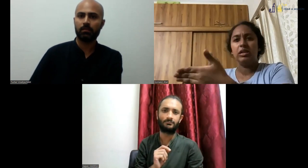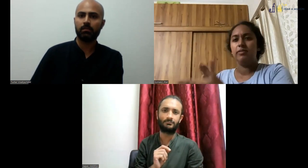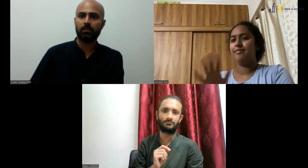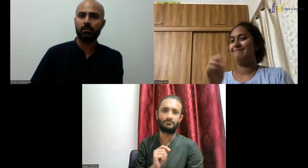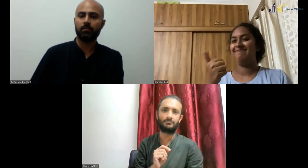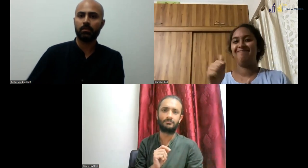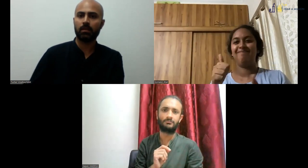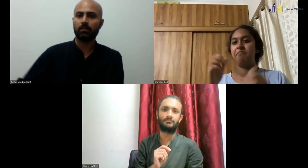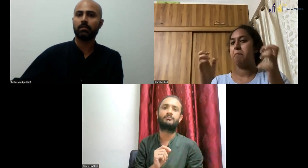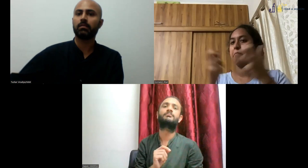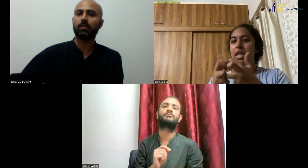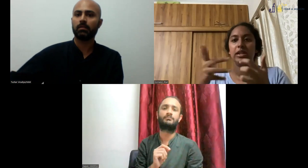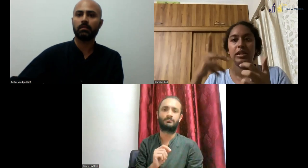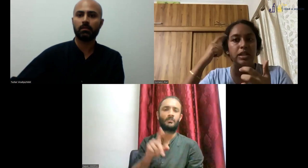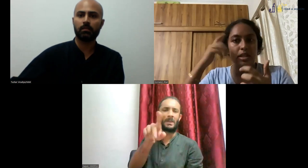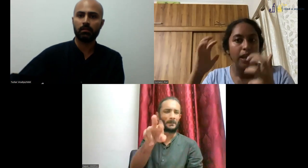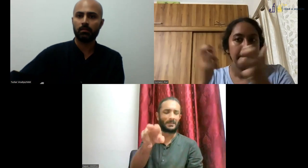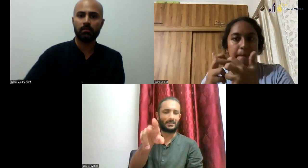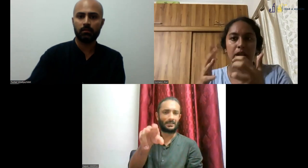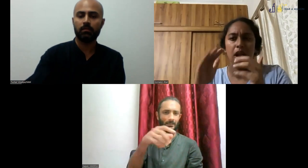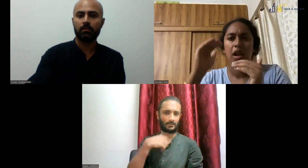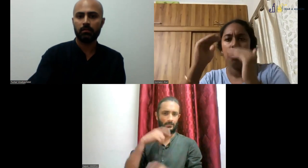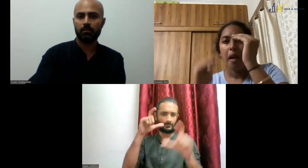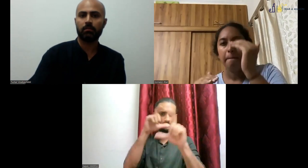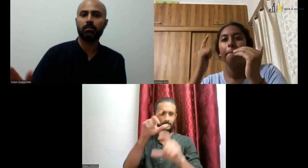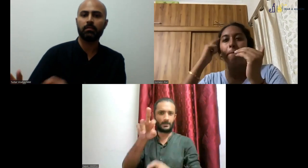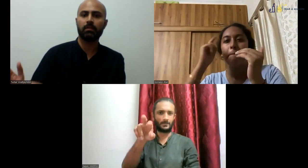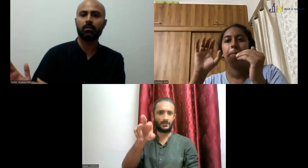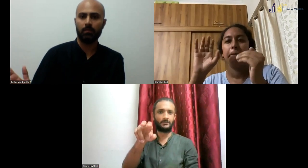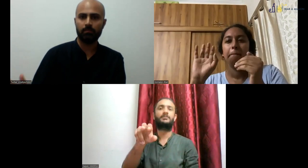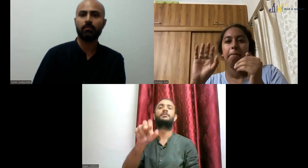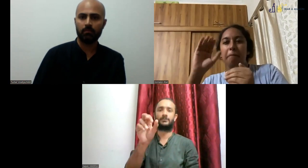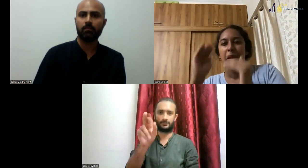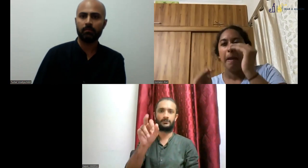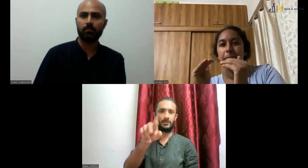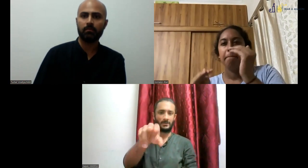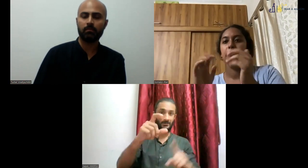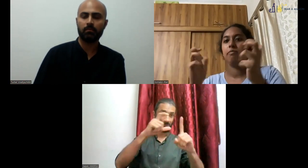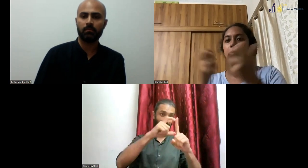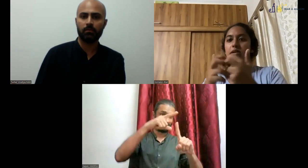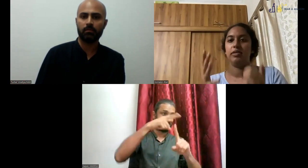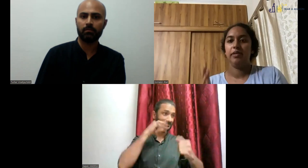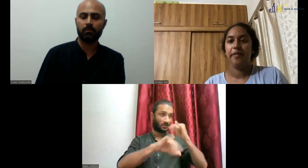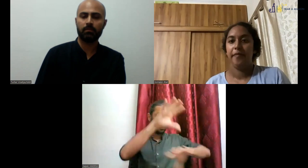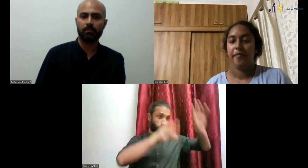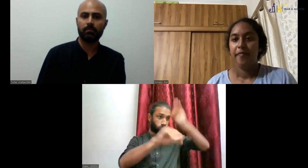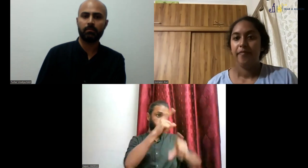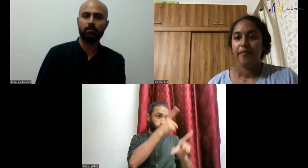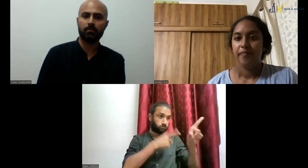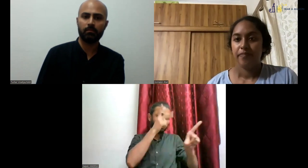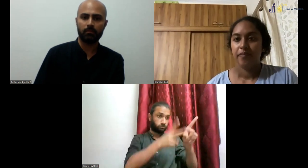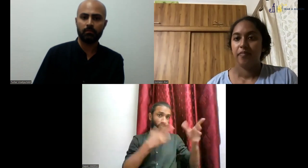challenges and values at the same time. And then you are asking them to learn by themselves. I'm a little confused actually, Komla.